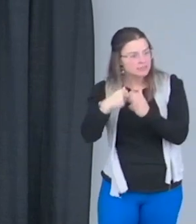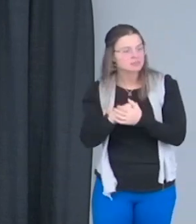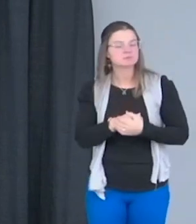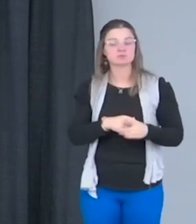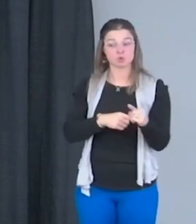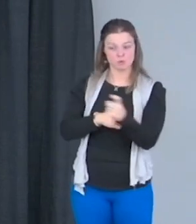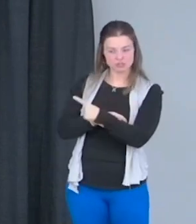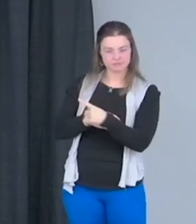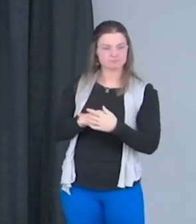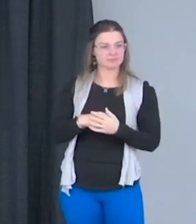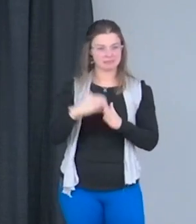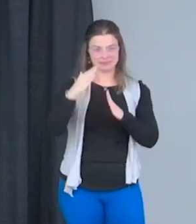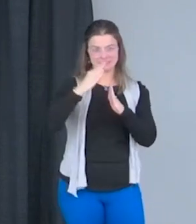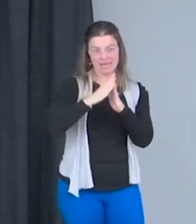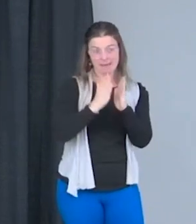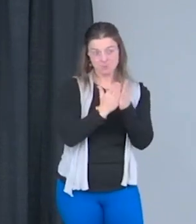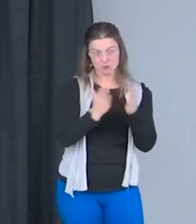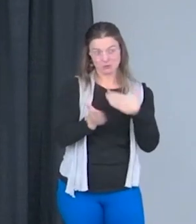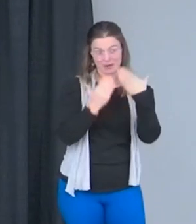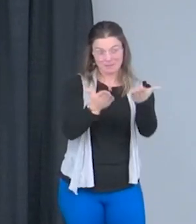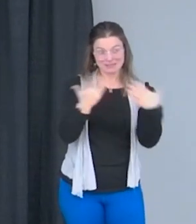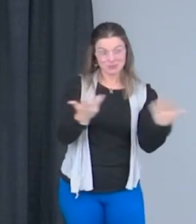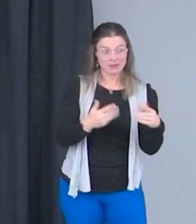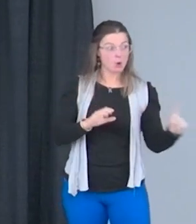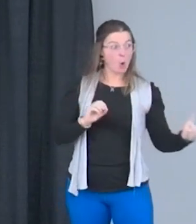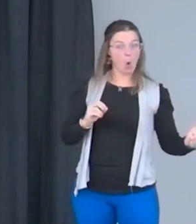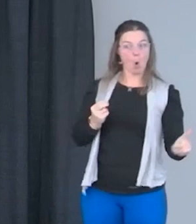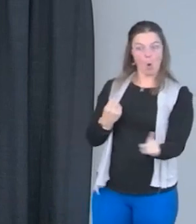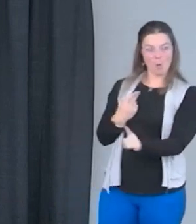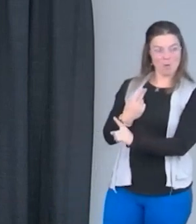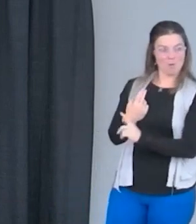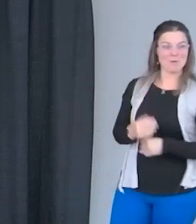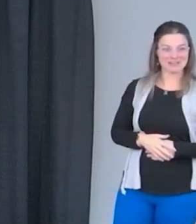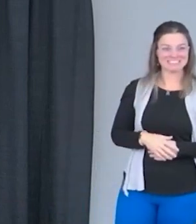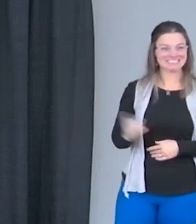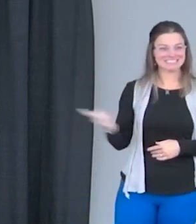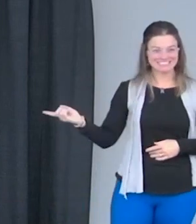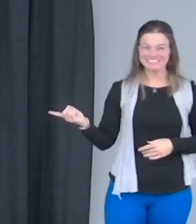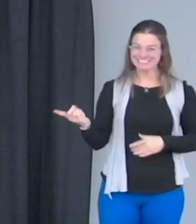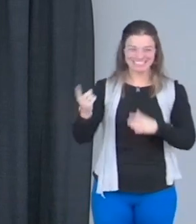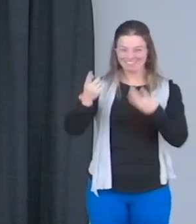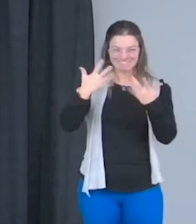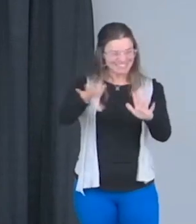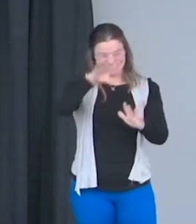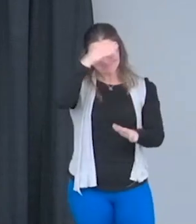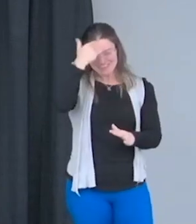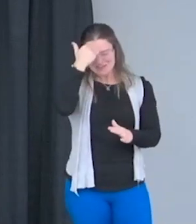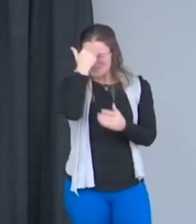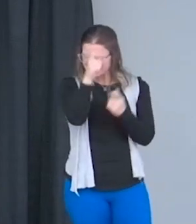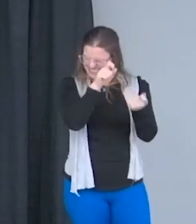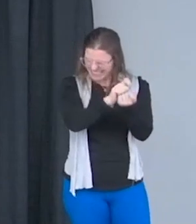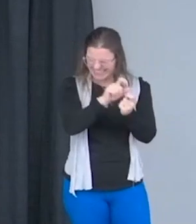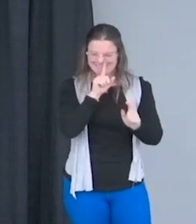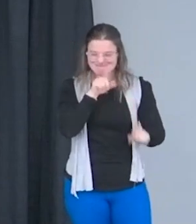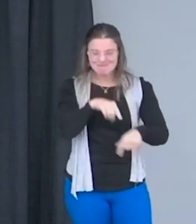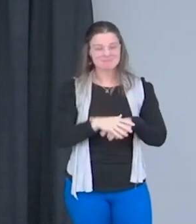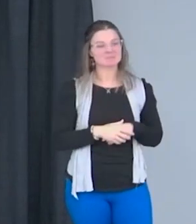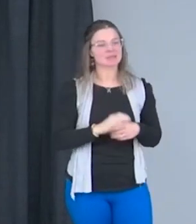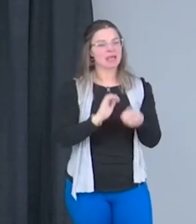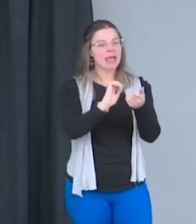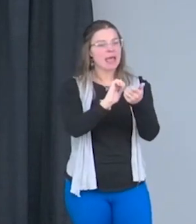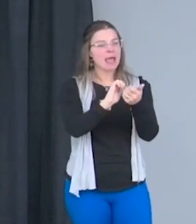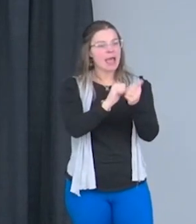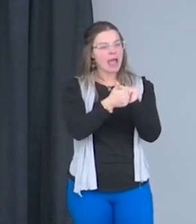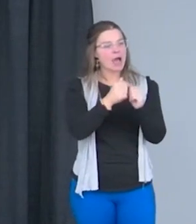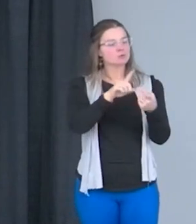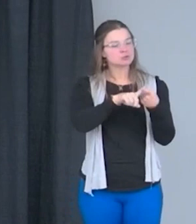is the number one book you recommend? Oh, good one. Because it's already on top of my head. How to Own Your